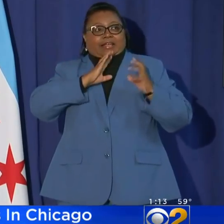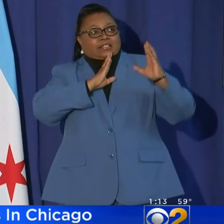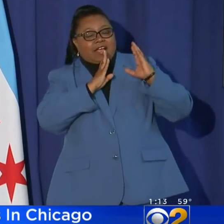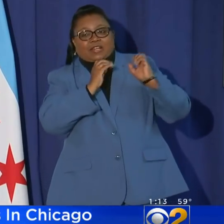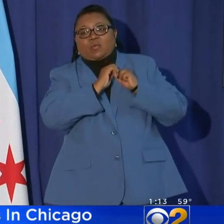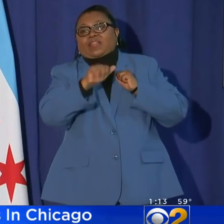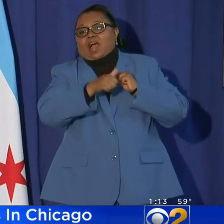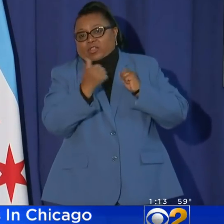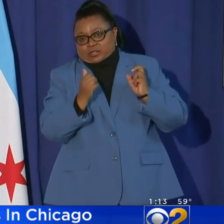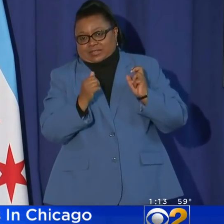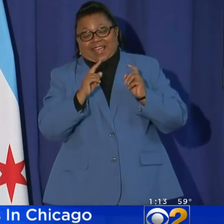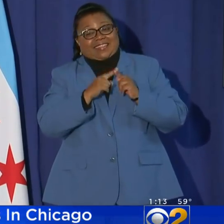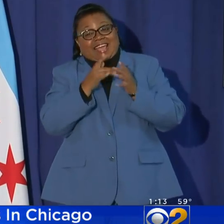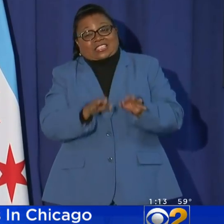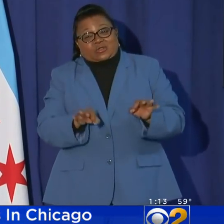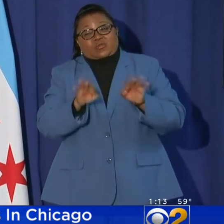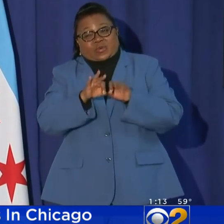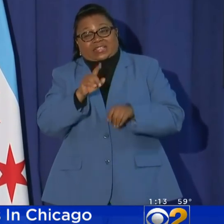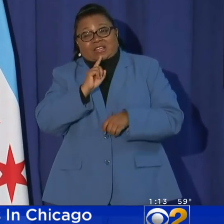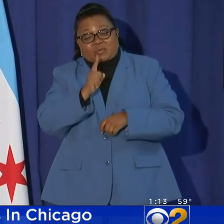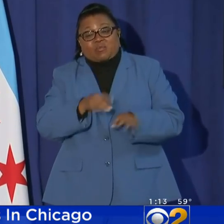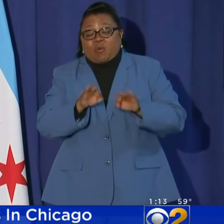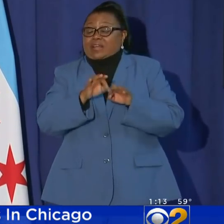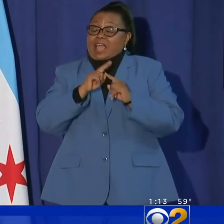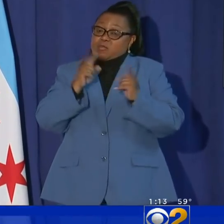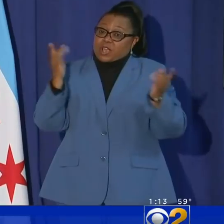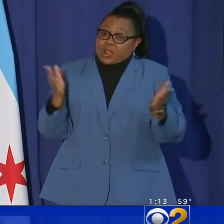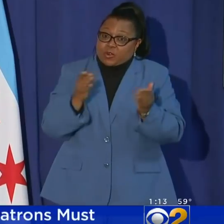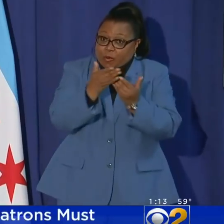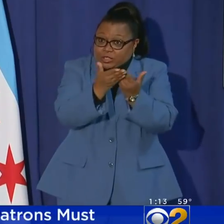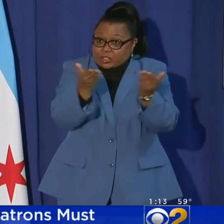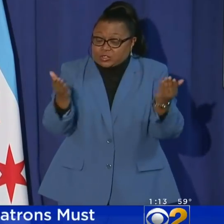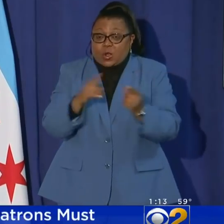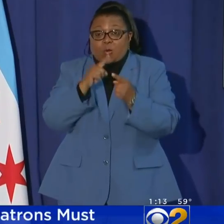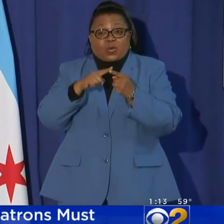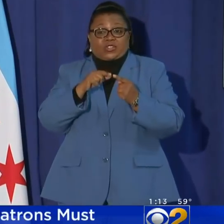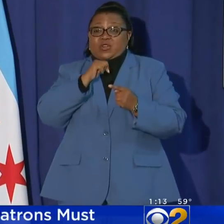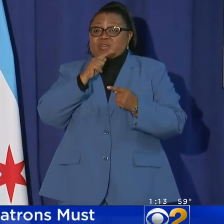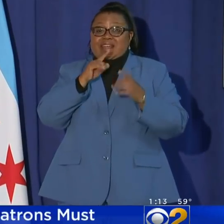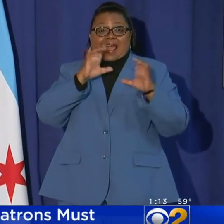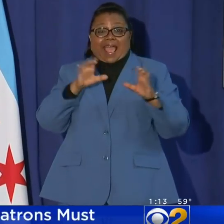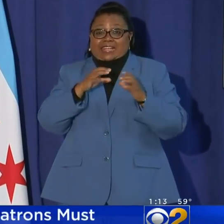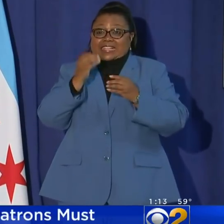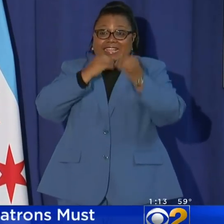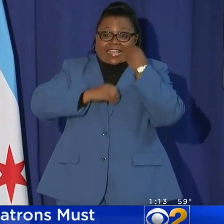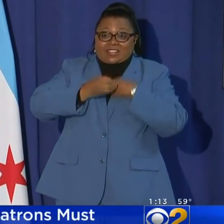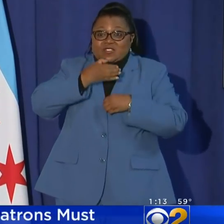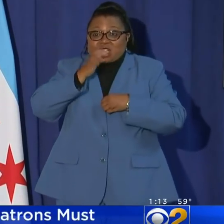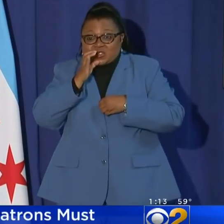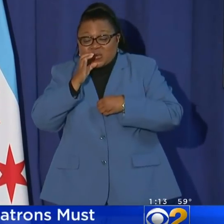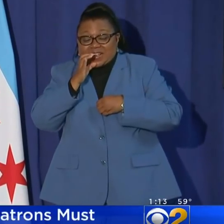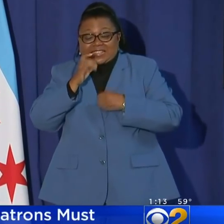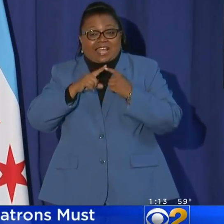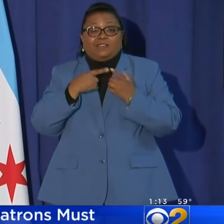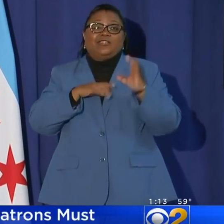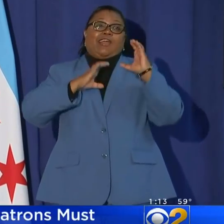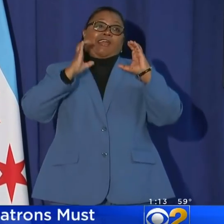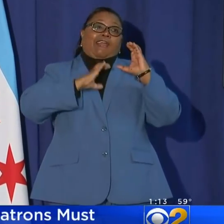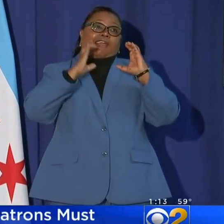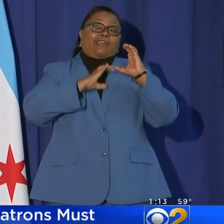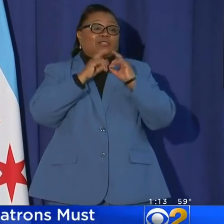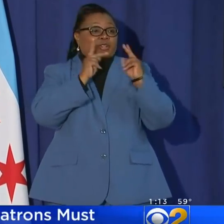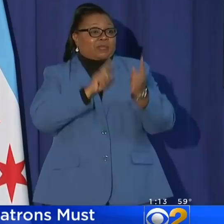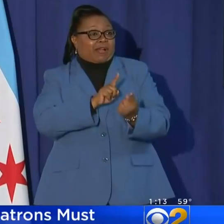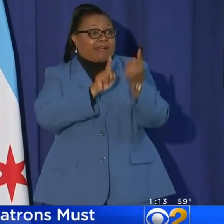with others. That's critically important. And we're encouraging you, when you are not actively eating or drinking, and you're just talking